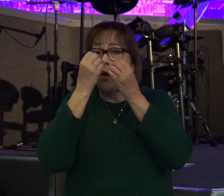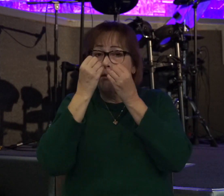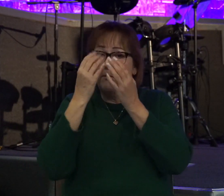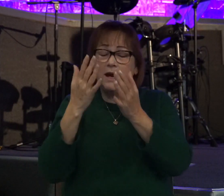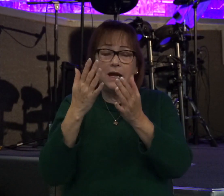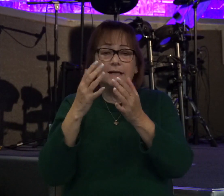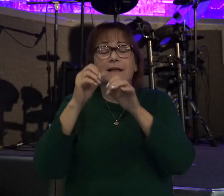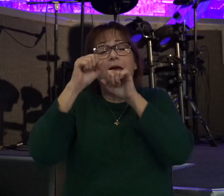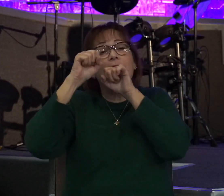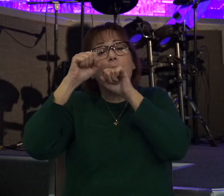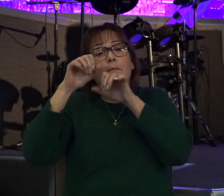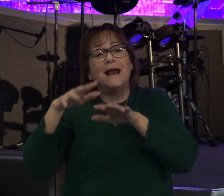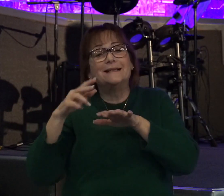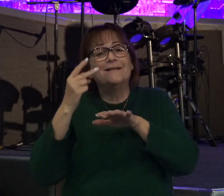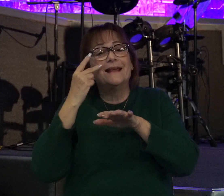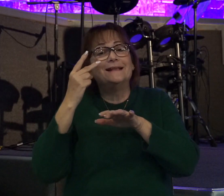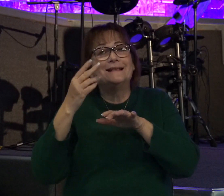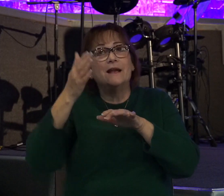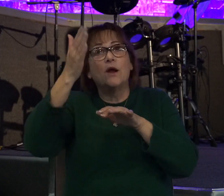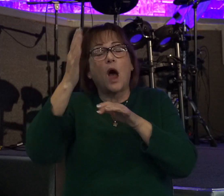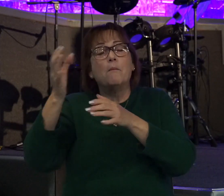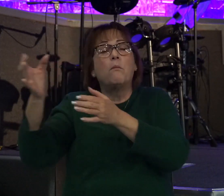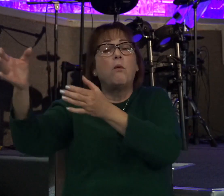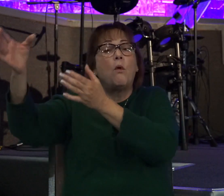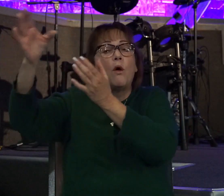the blessings they see God pouring out on your home,